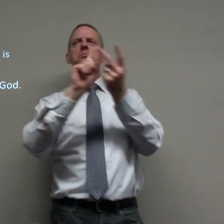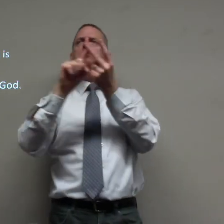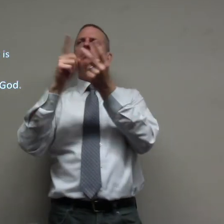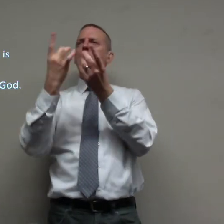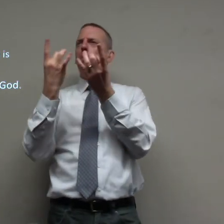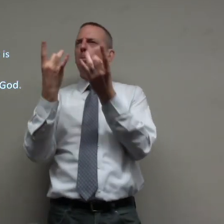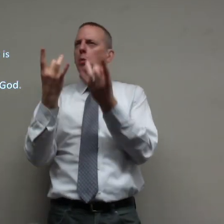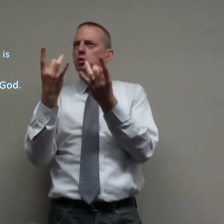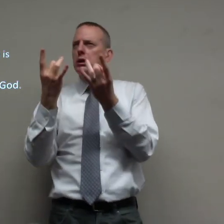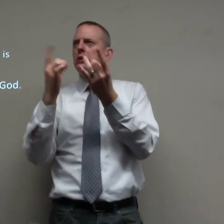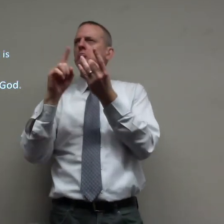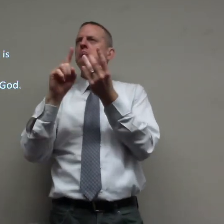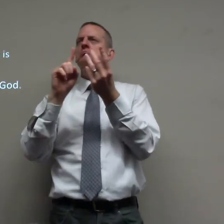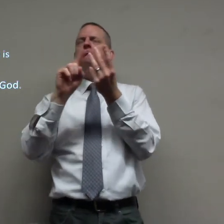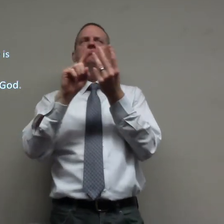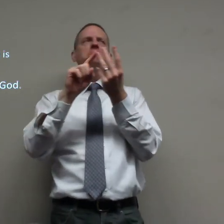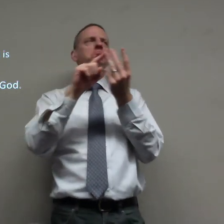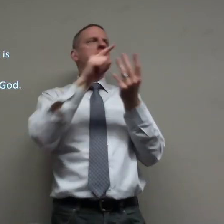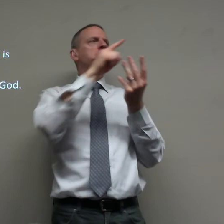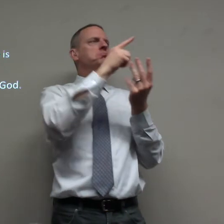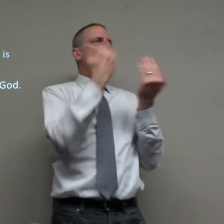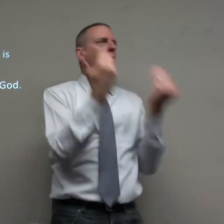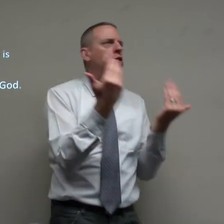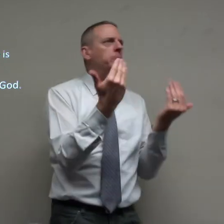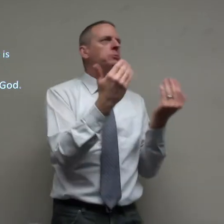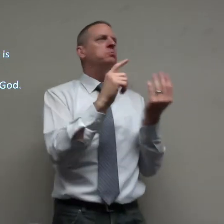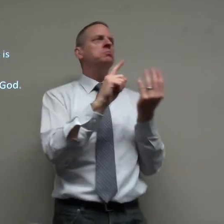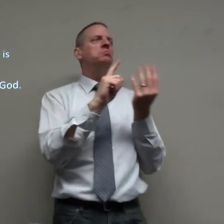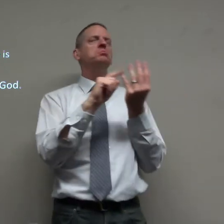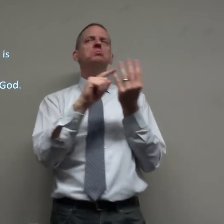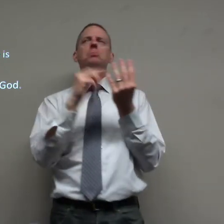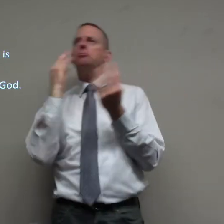whether it's Hindi or Buddhist or Islam